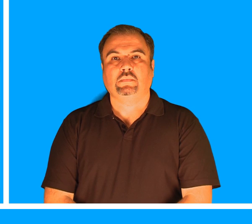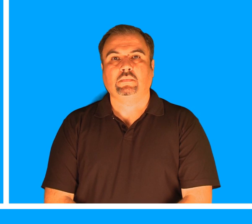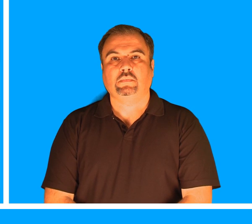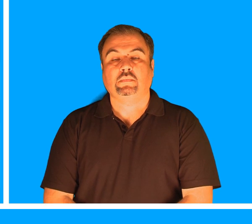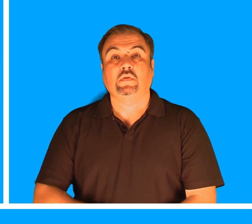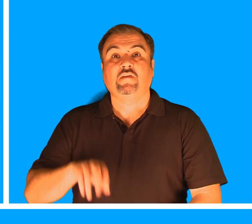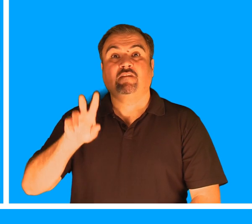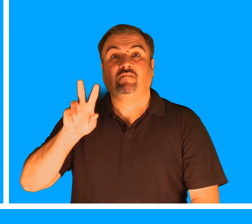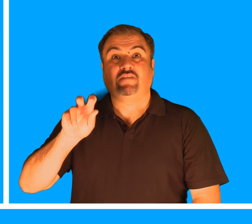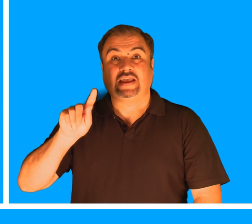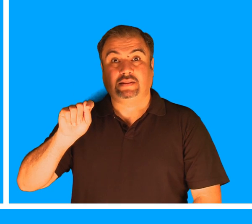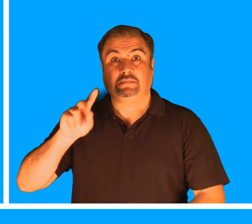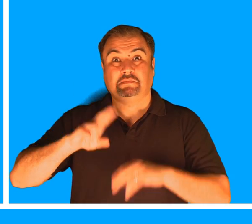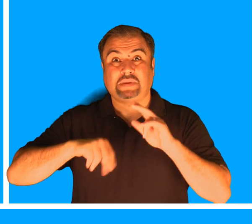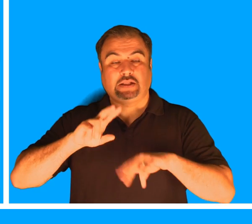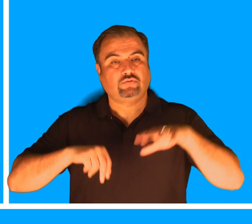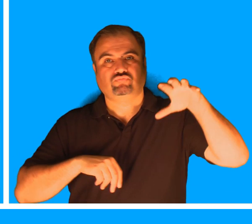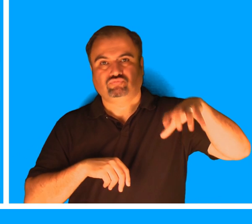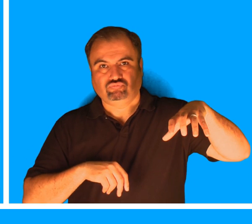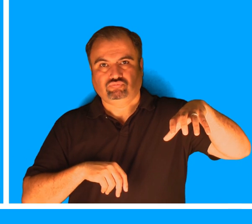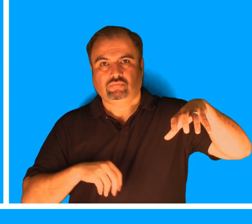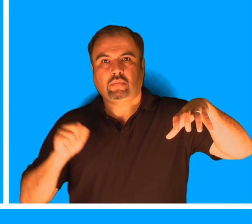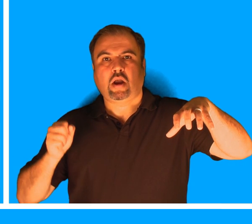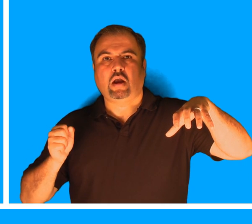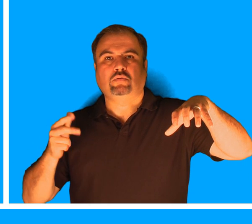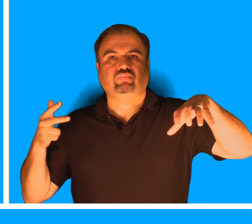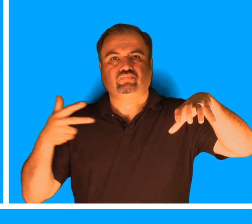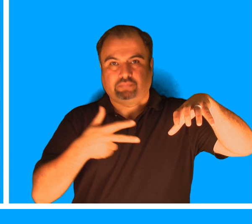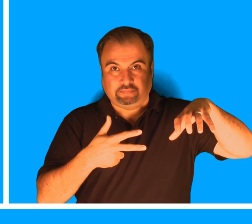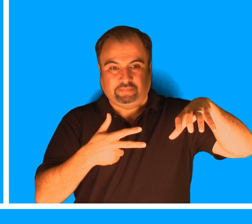The parking lot is reflected in the Animal Hospital's window.